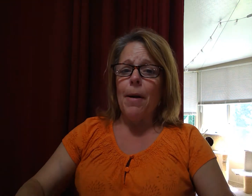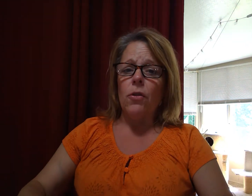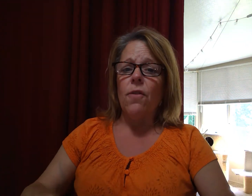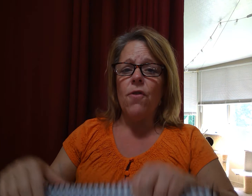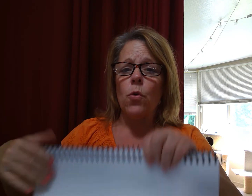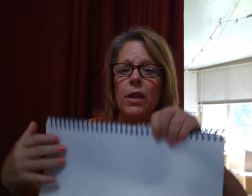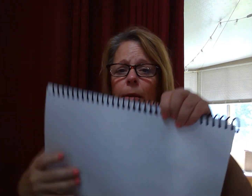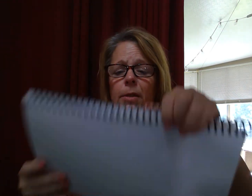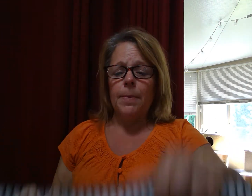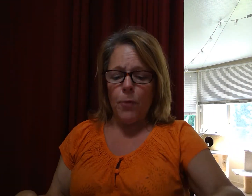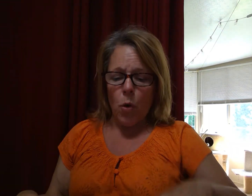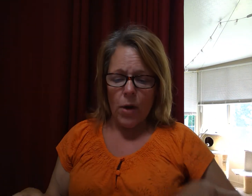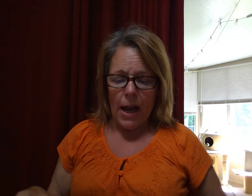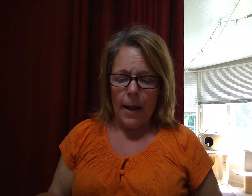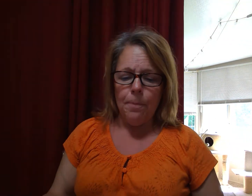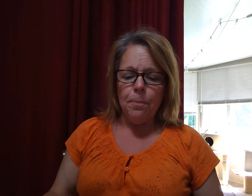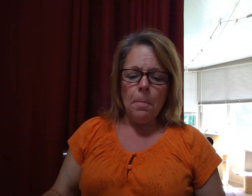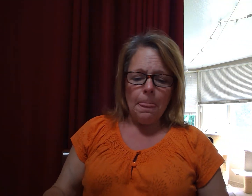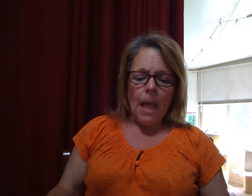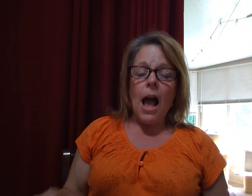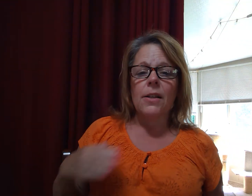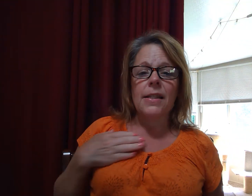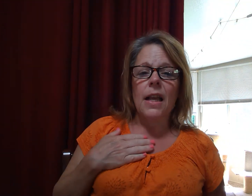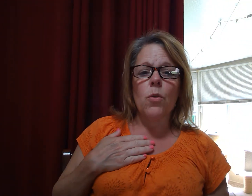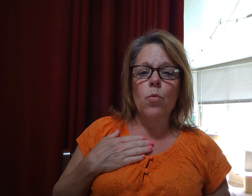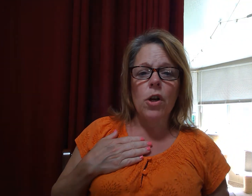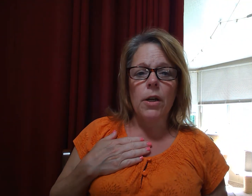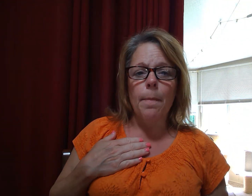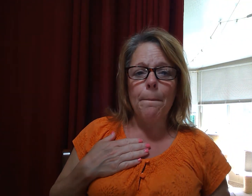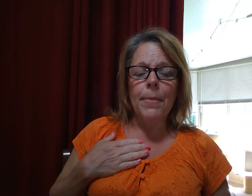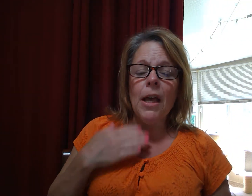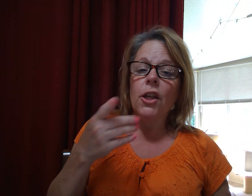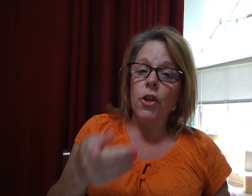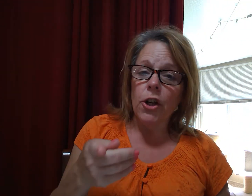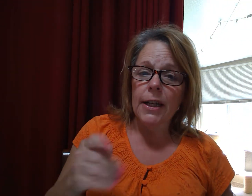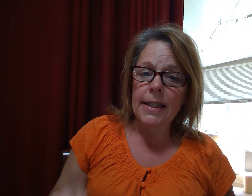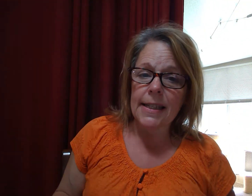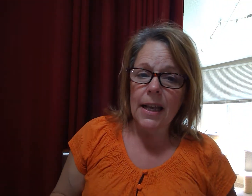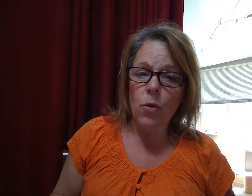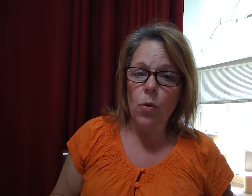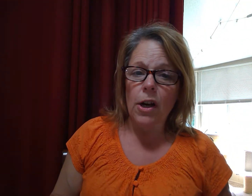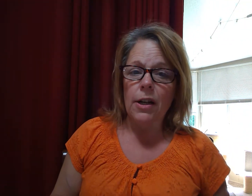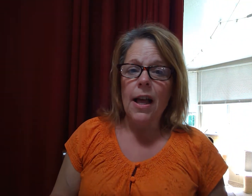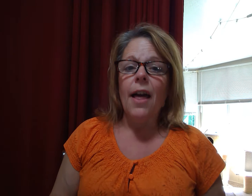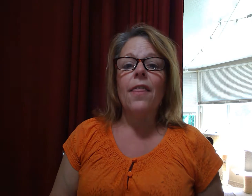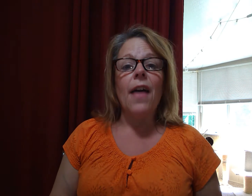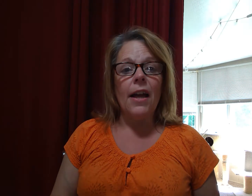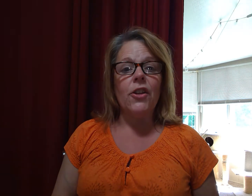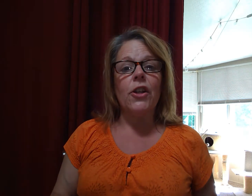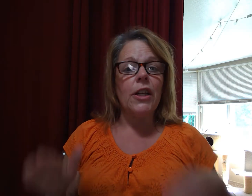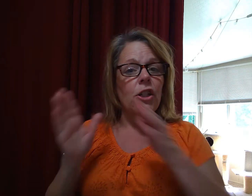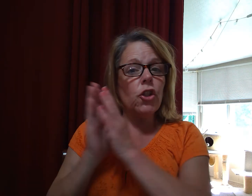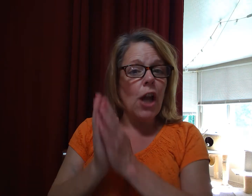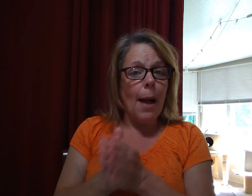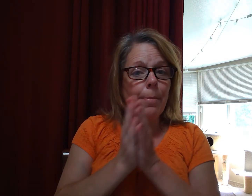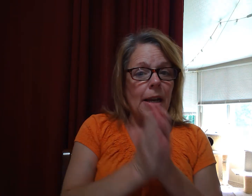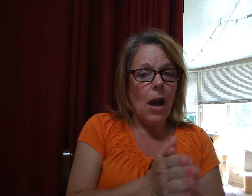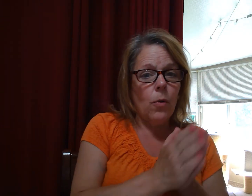out the phonemes. Okay. I'll say the word. You're going to say the word. Then you're going to chop it out.